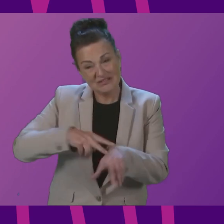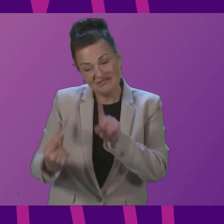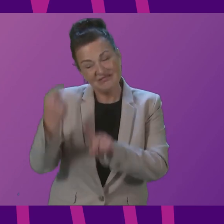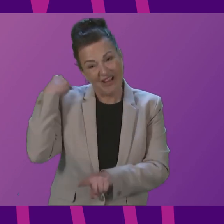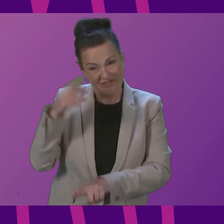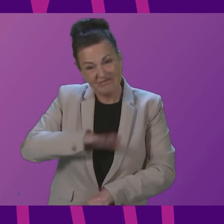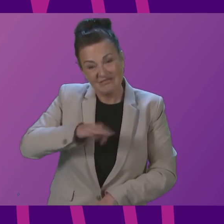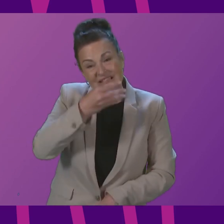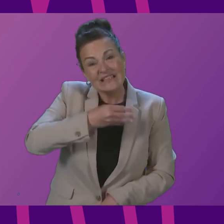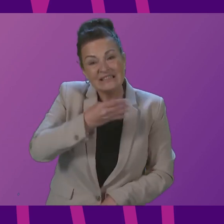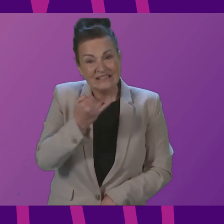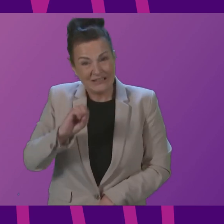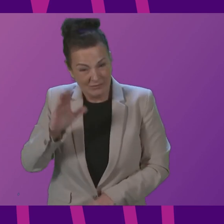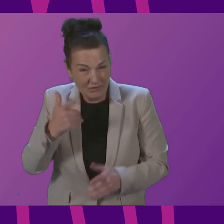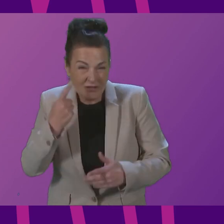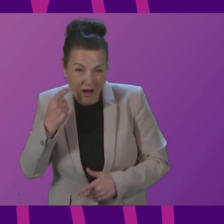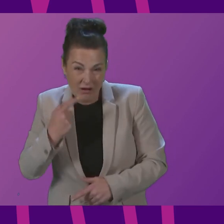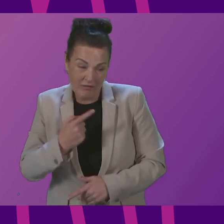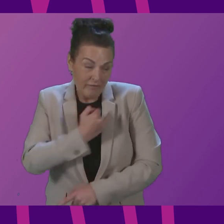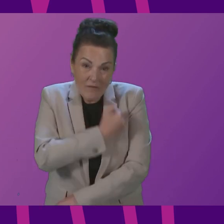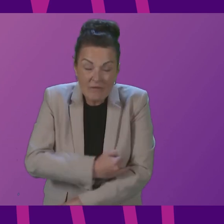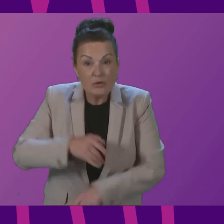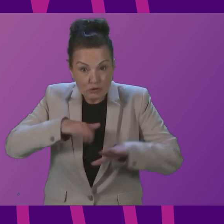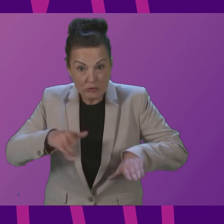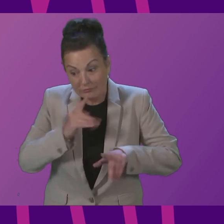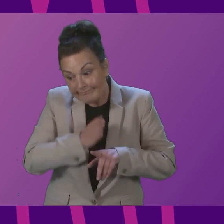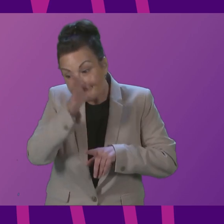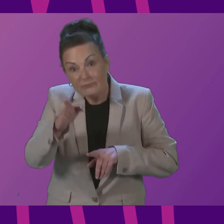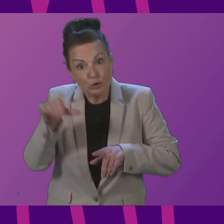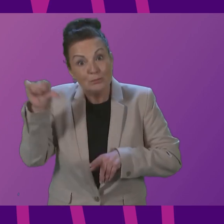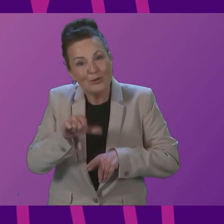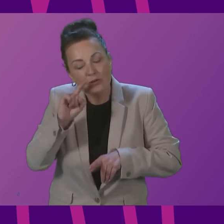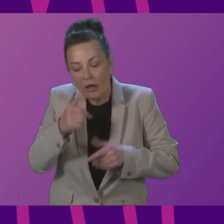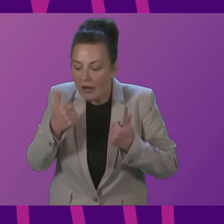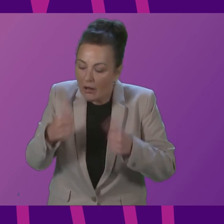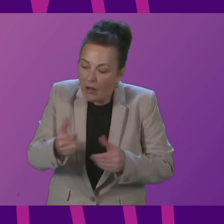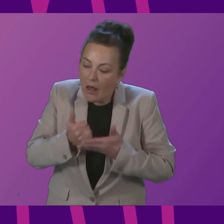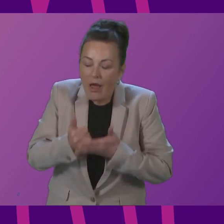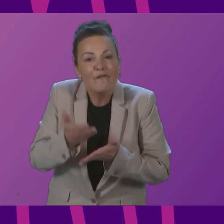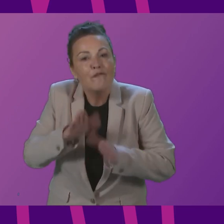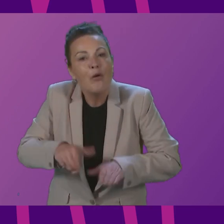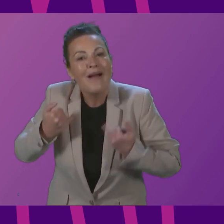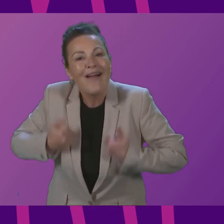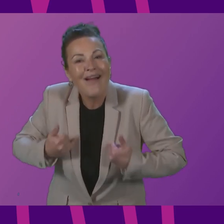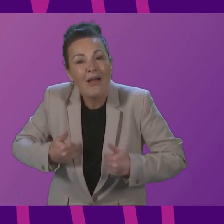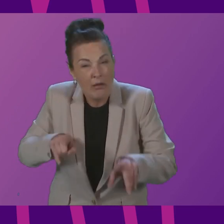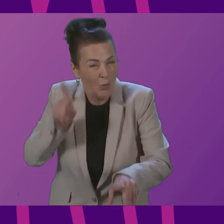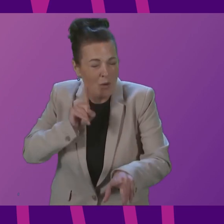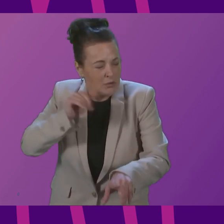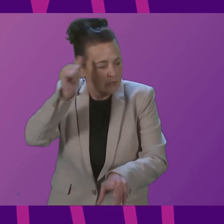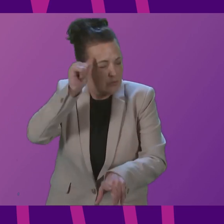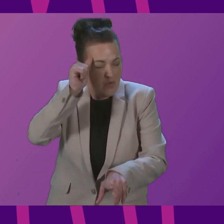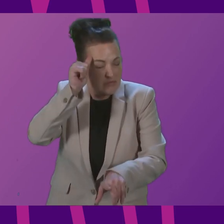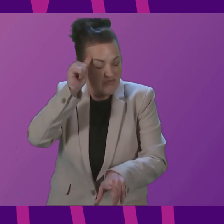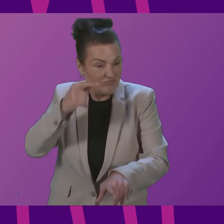where young vulnerable children were sent to help them recover from illness those women understandably feel that no